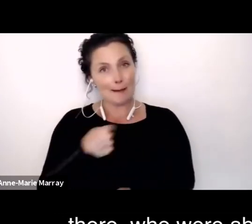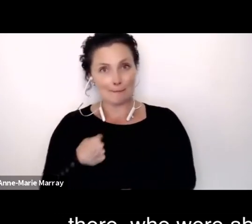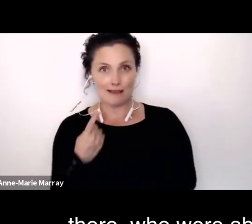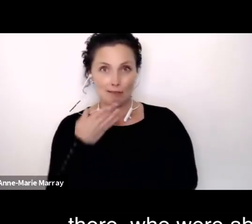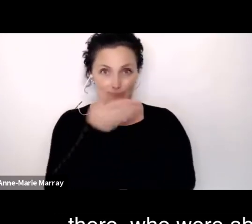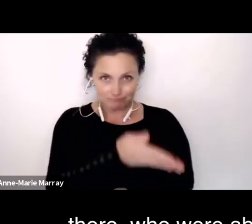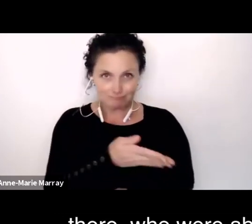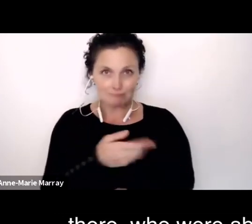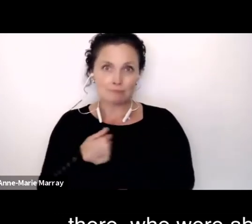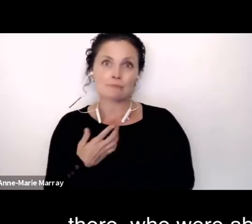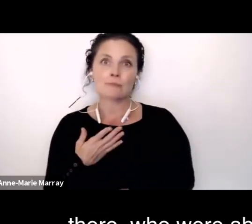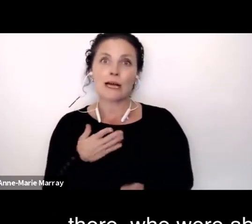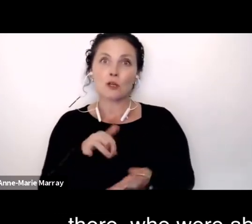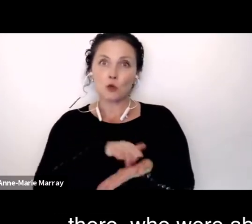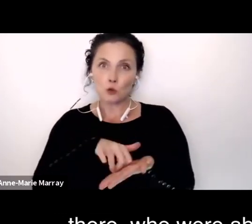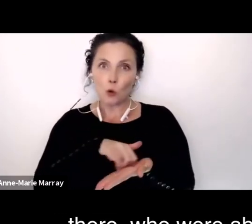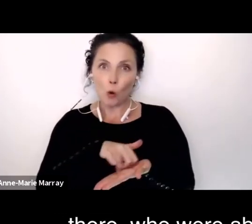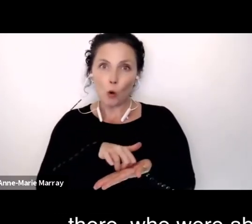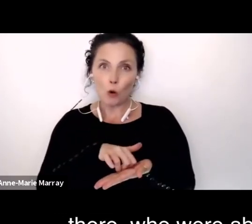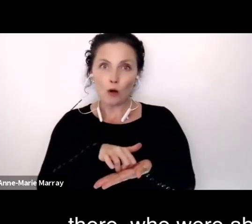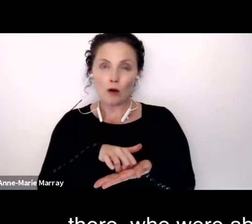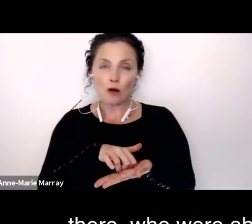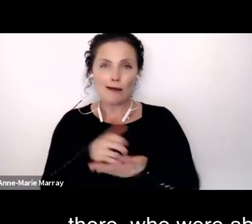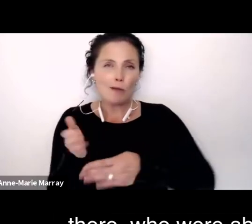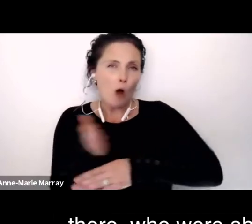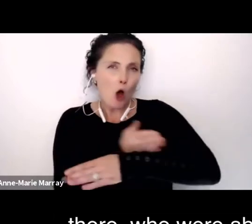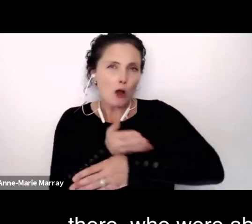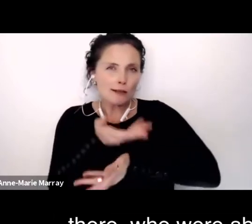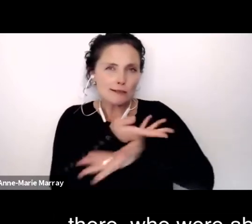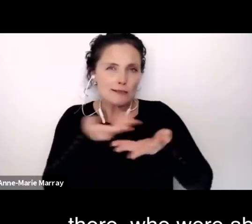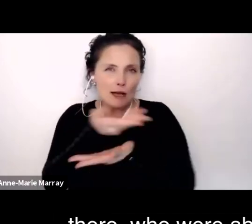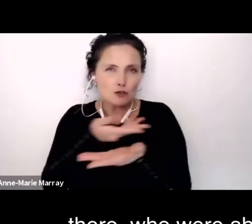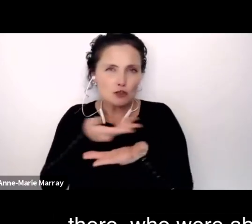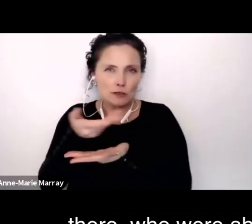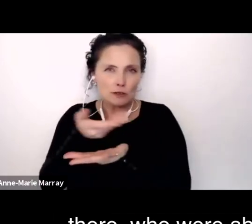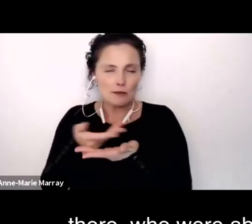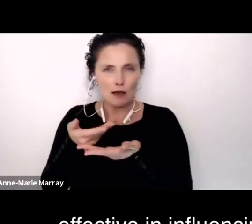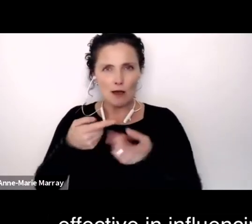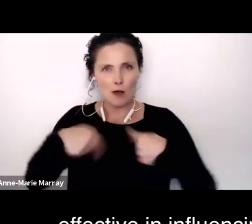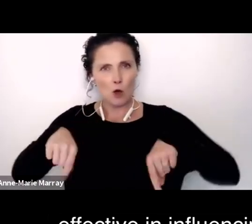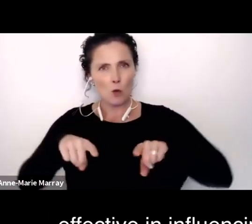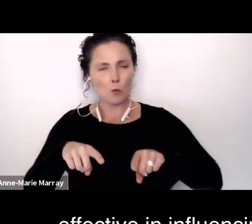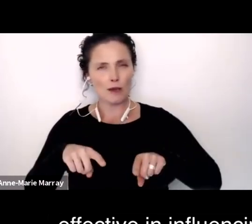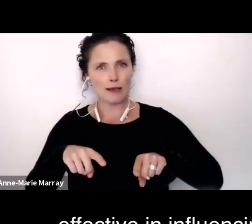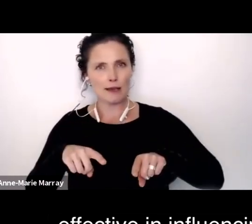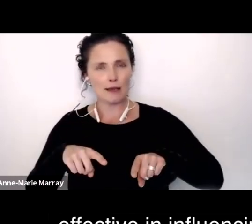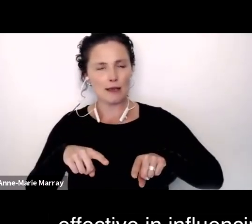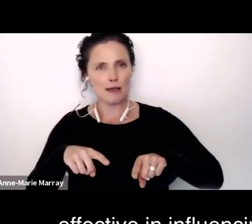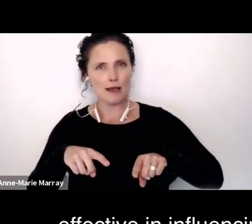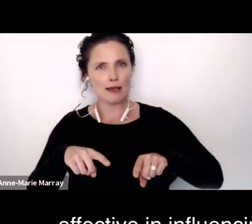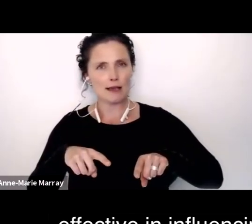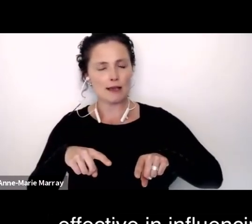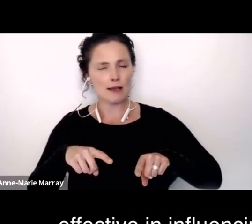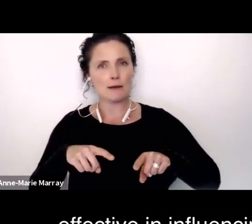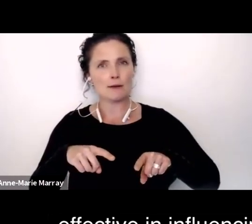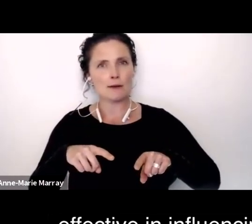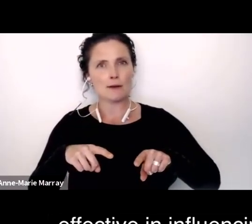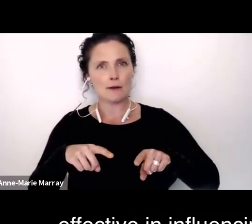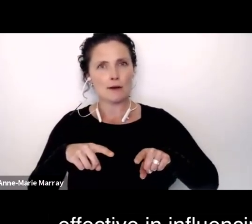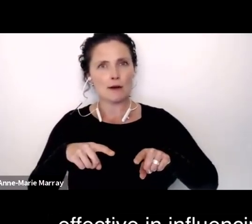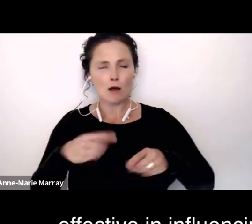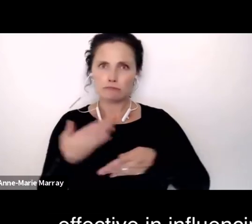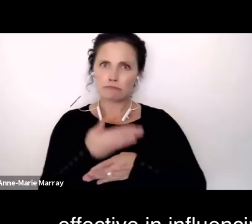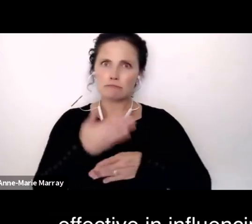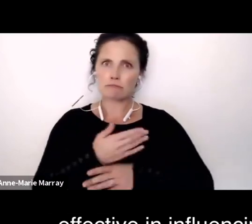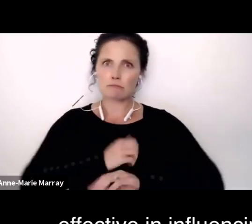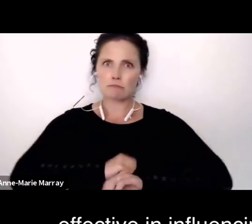New York during those early discussions, and I think we were really effective in influencing both